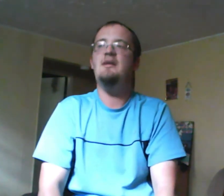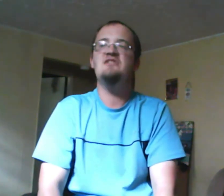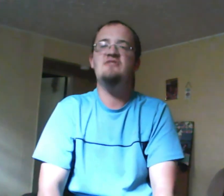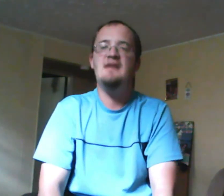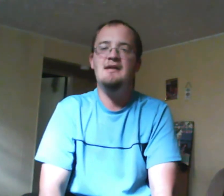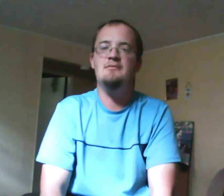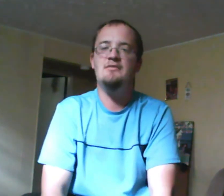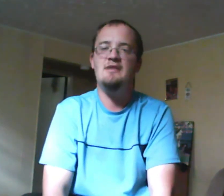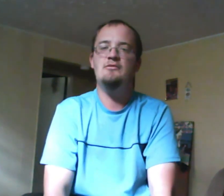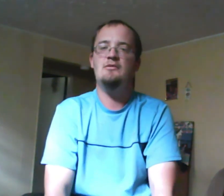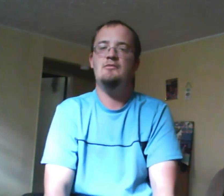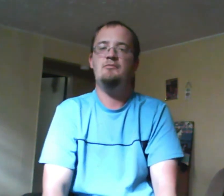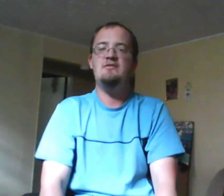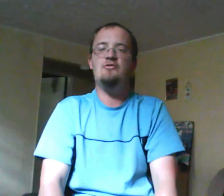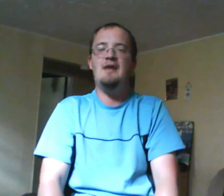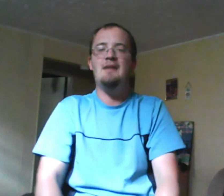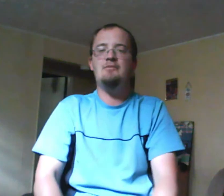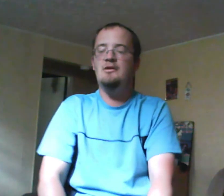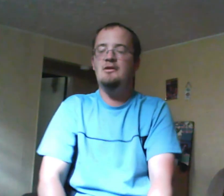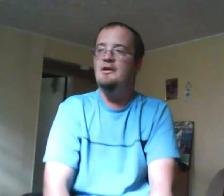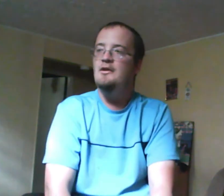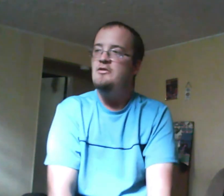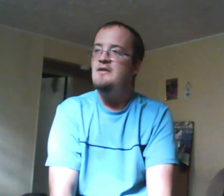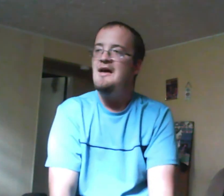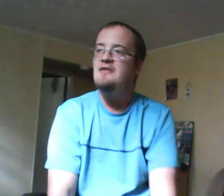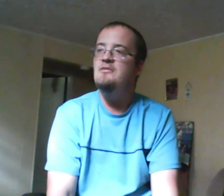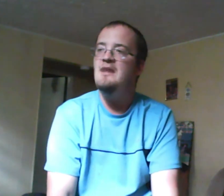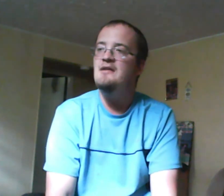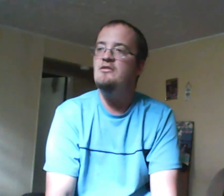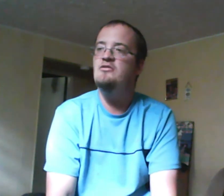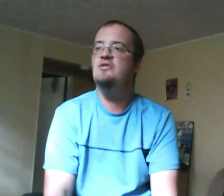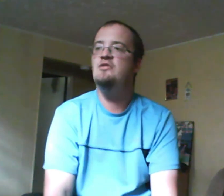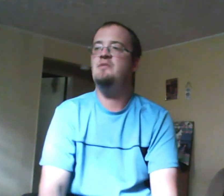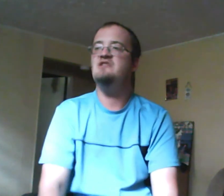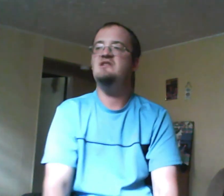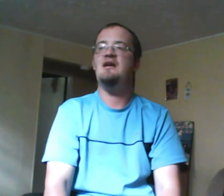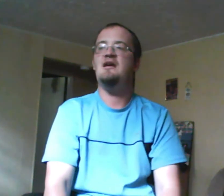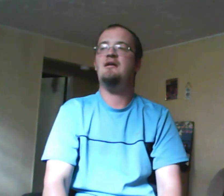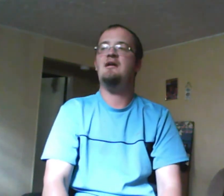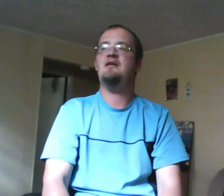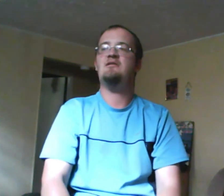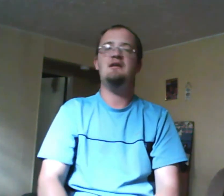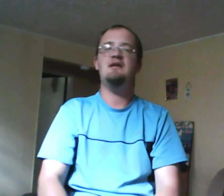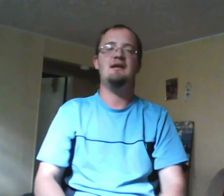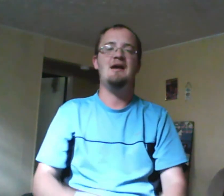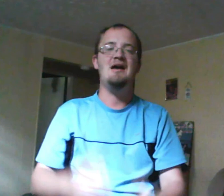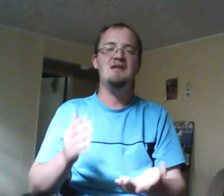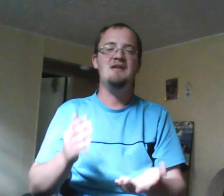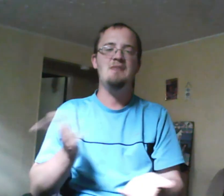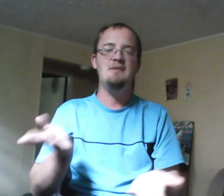like piece of crap so yeah so Maya goes through her depression and anxiety and yeah maybe Cam got in her